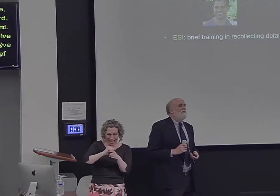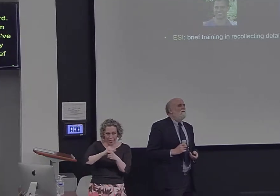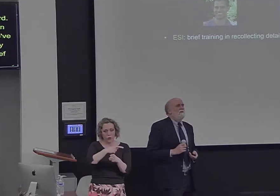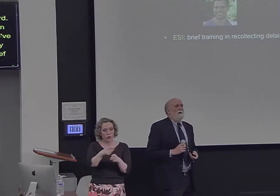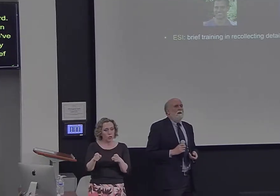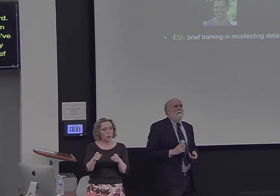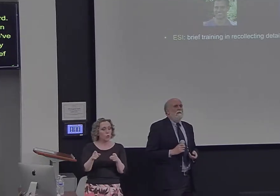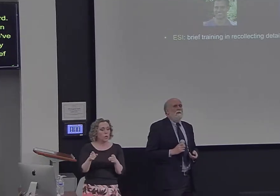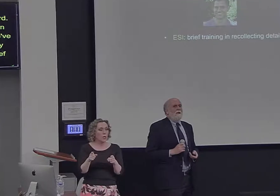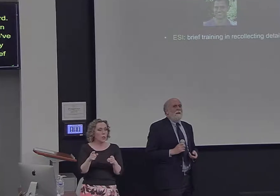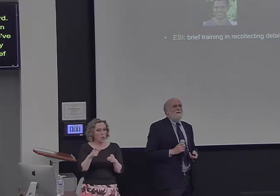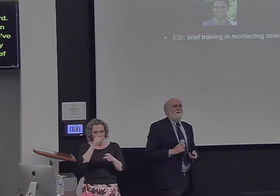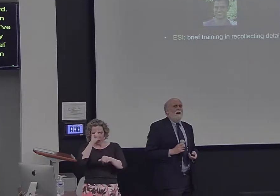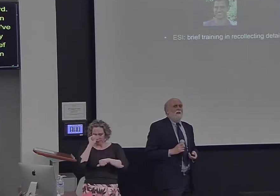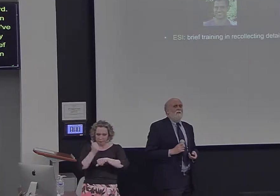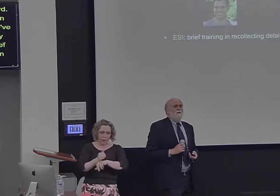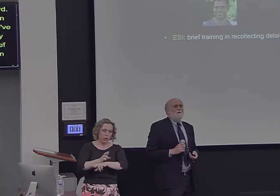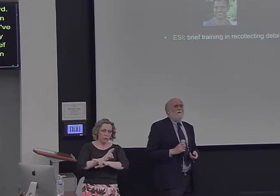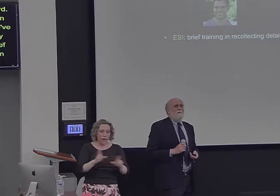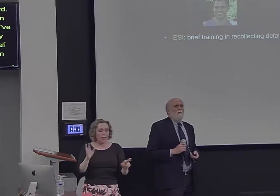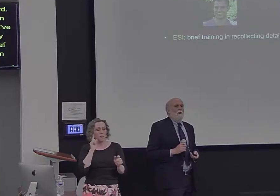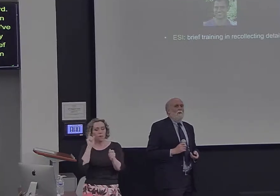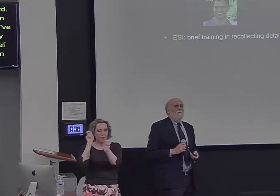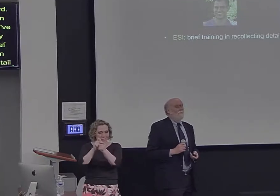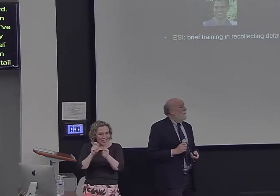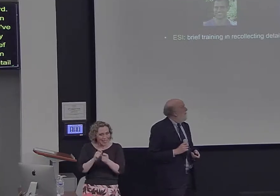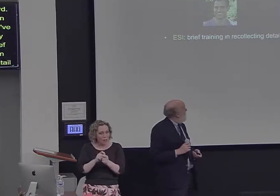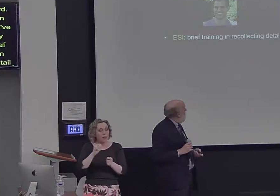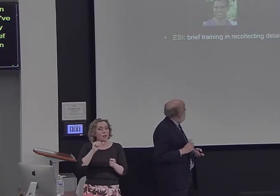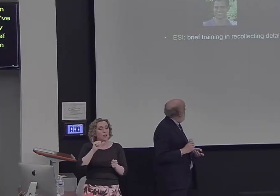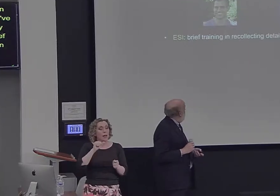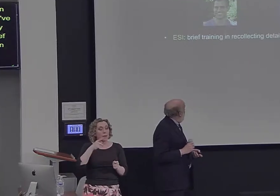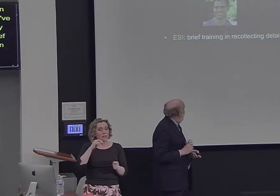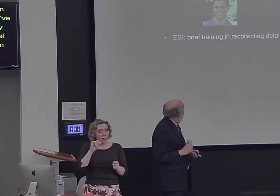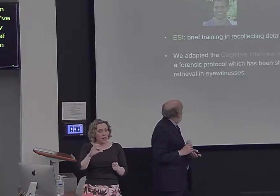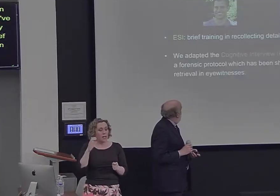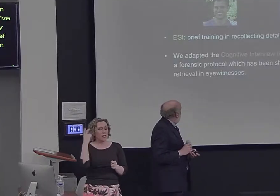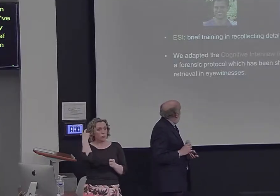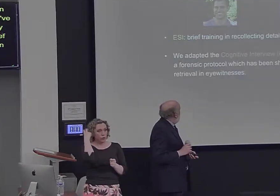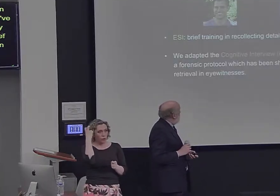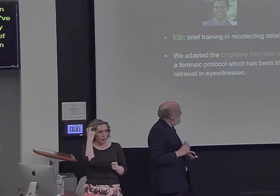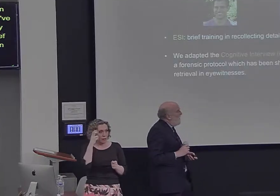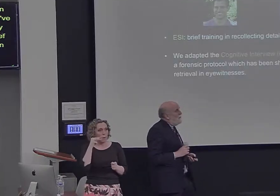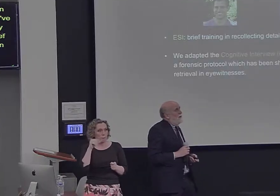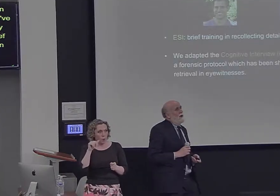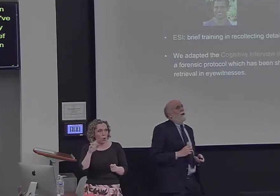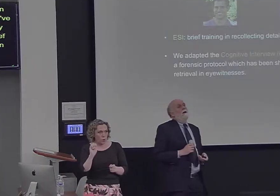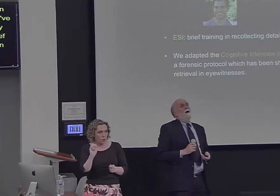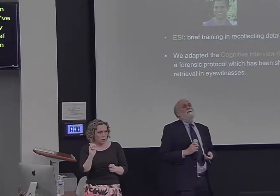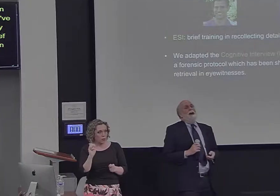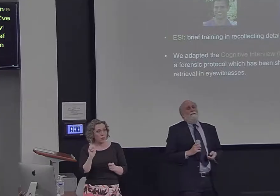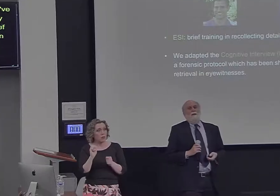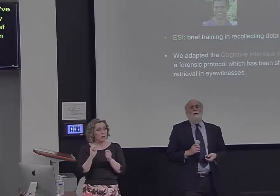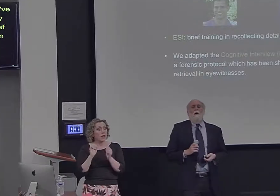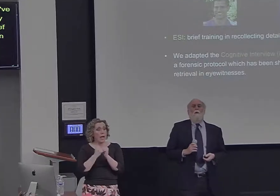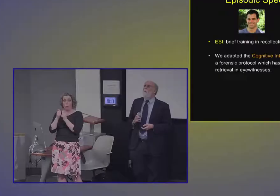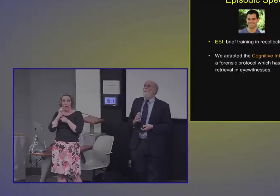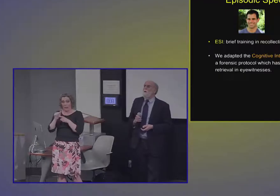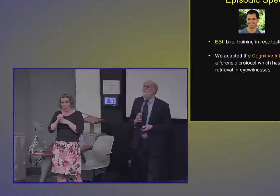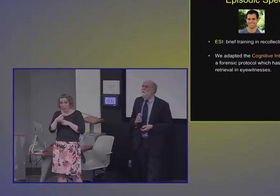detailed episodic retrieval mode. And we do that by adapting a widely known